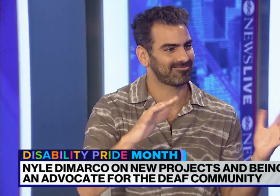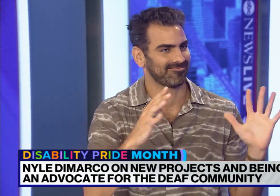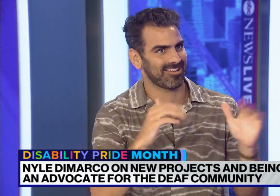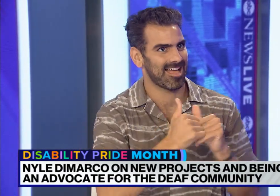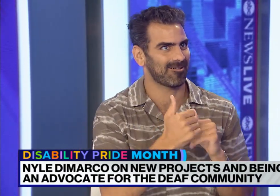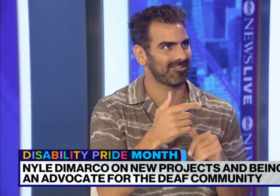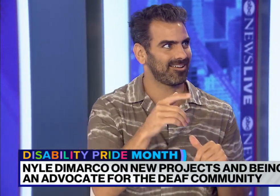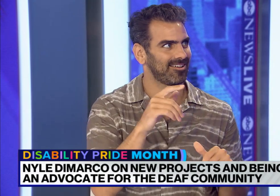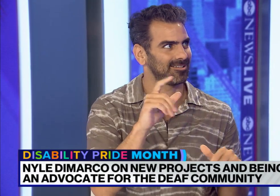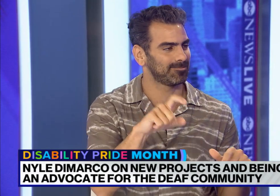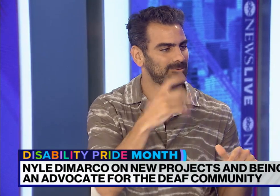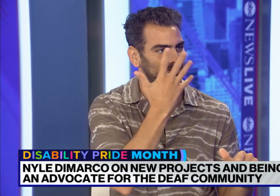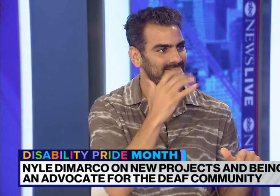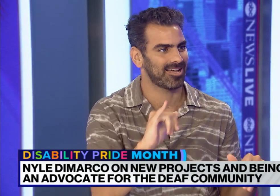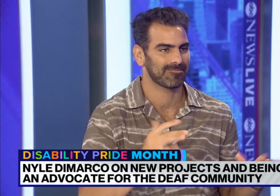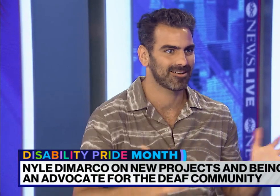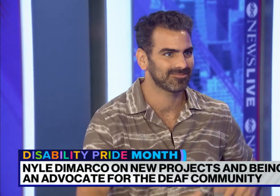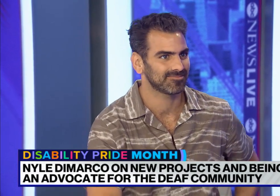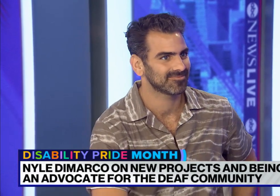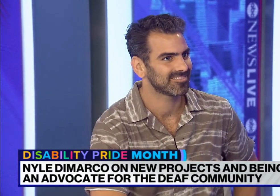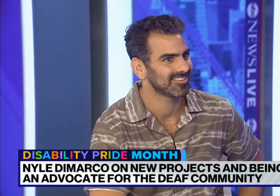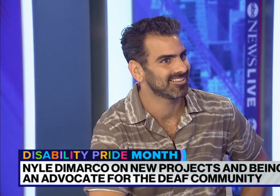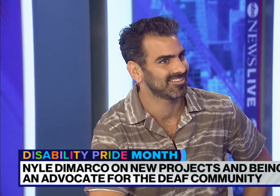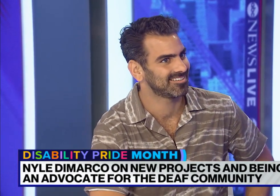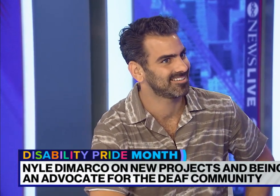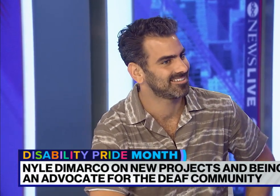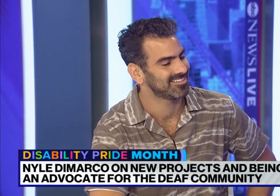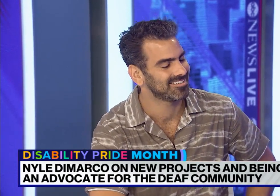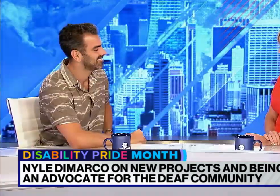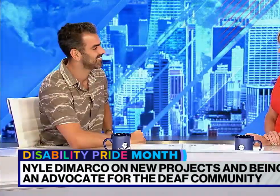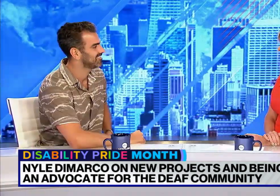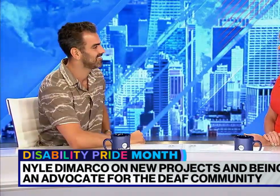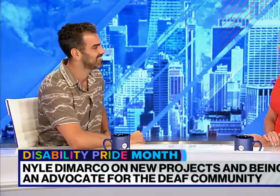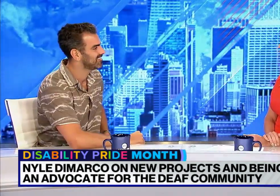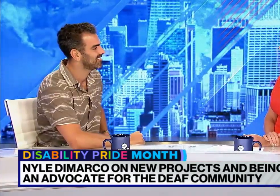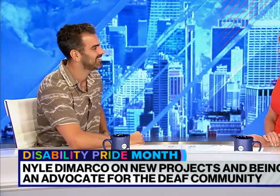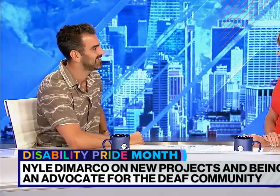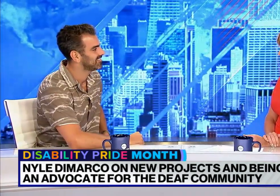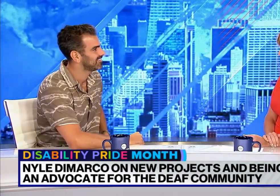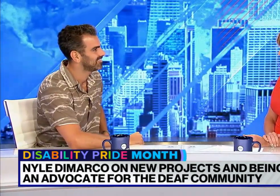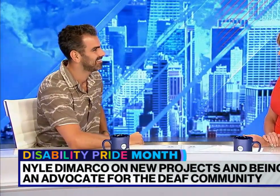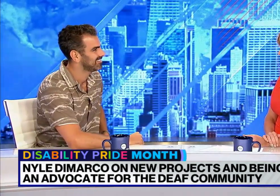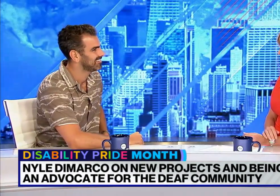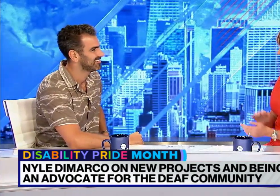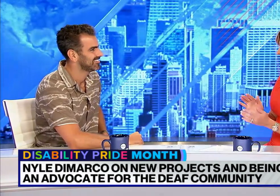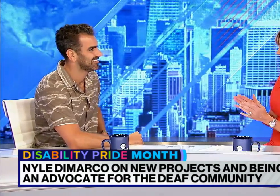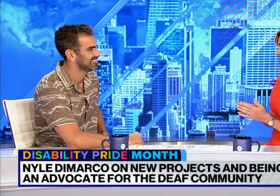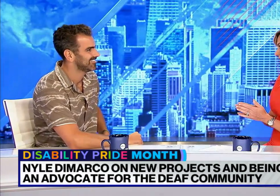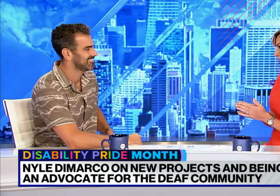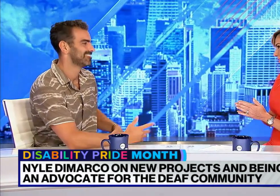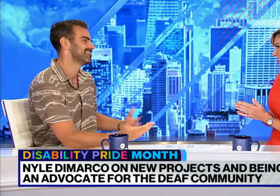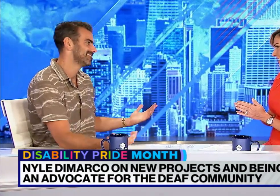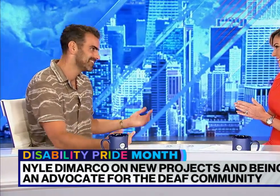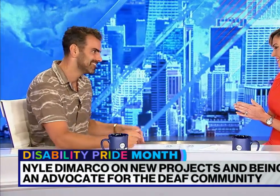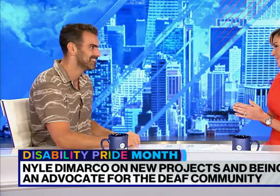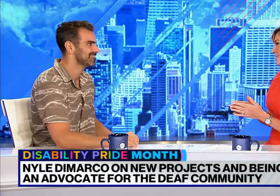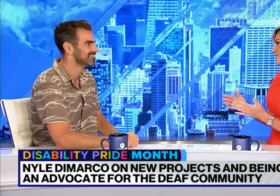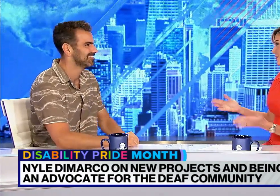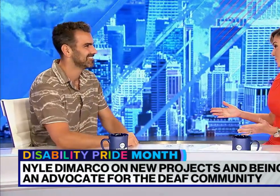this industry. So, you know, I don't know how that would look. But, yeah, maybe. Niall, you're already a teacher. You're teaching all of us. You're teaching the